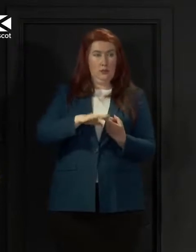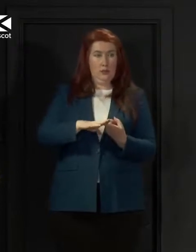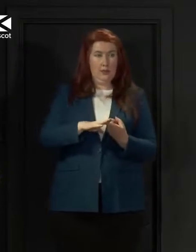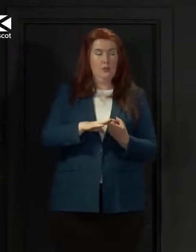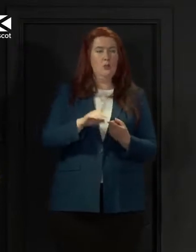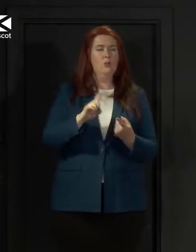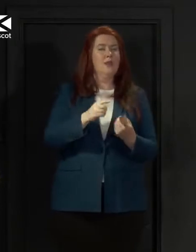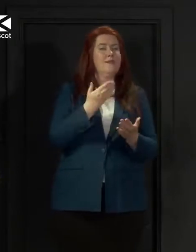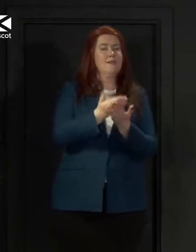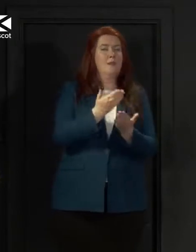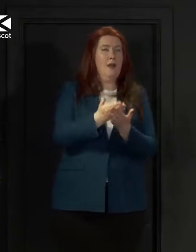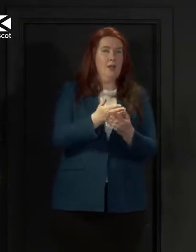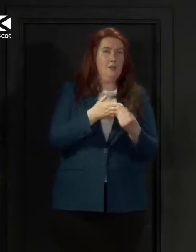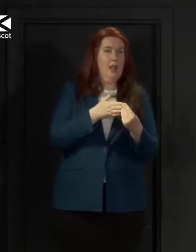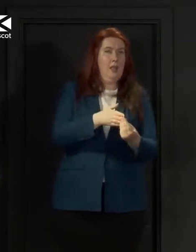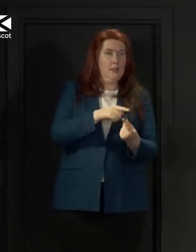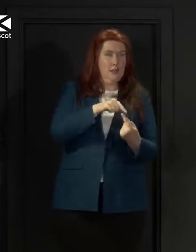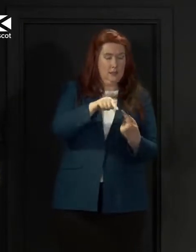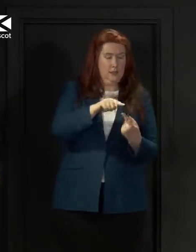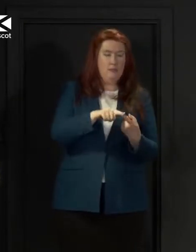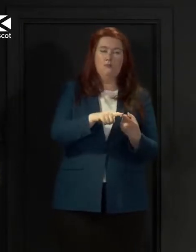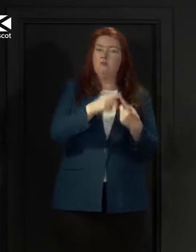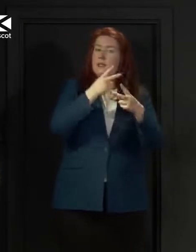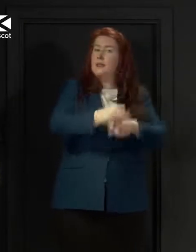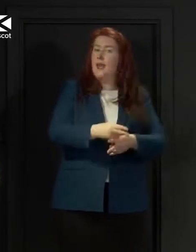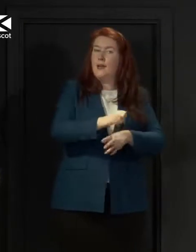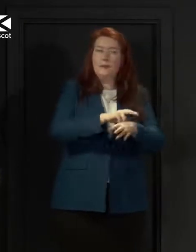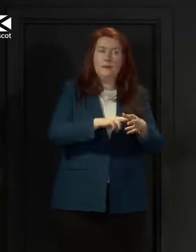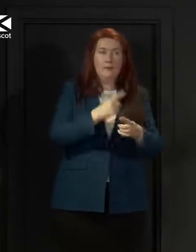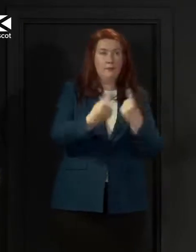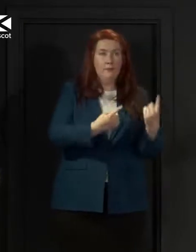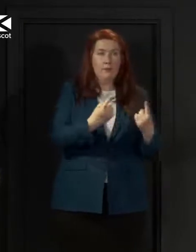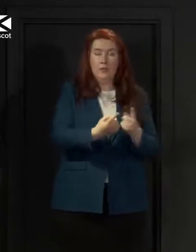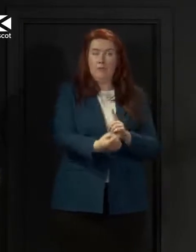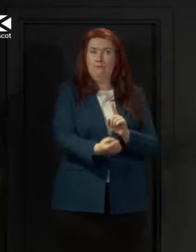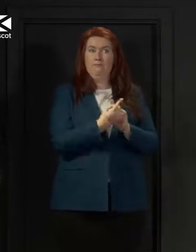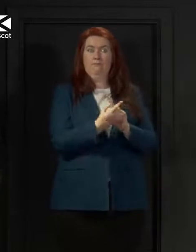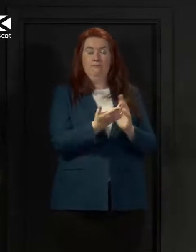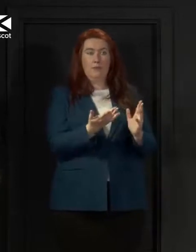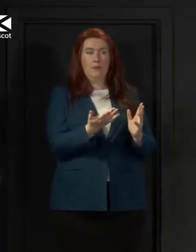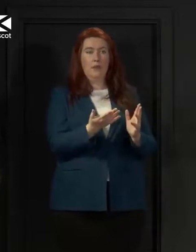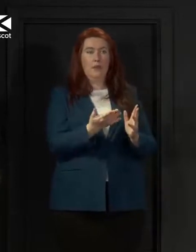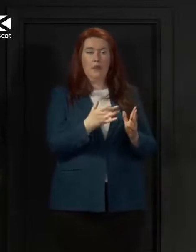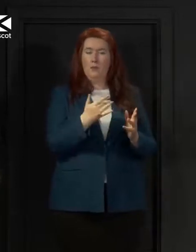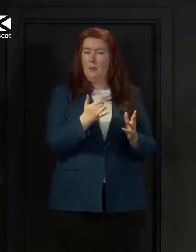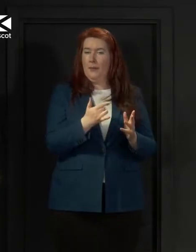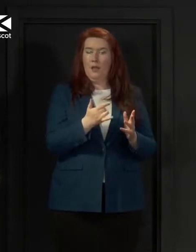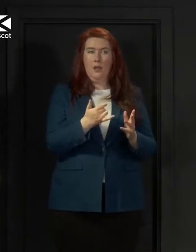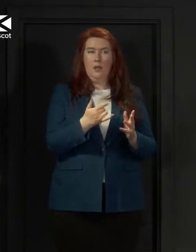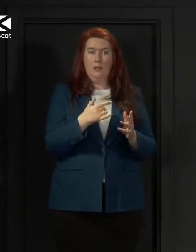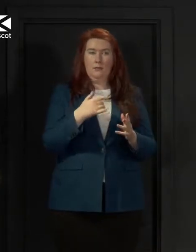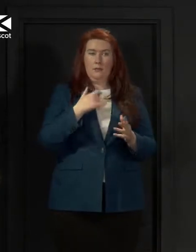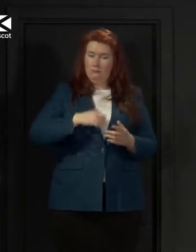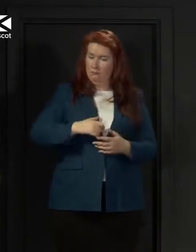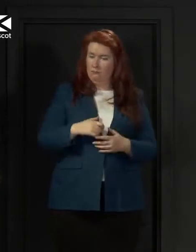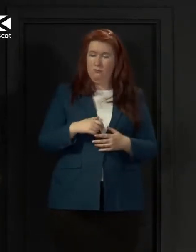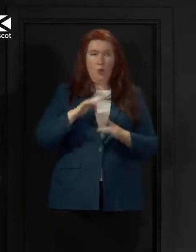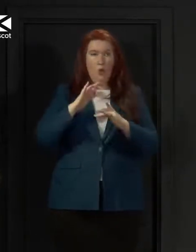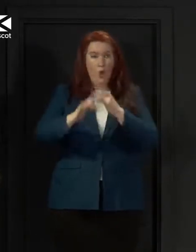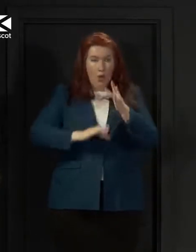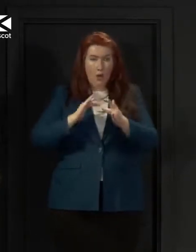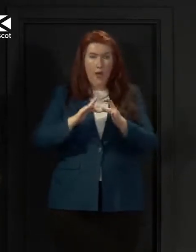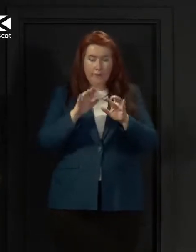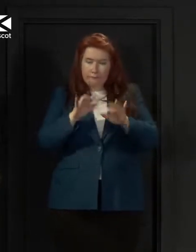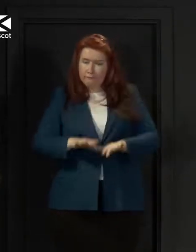demand led route where care workers come forward and they go on to the portal and they